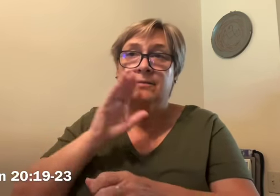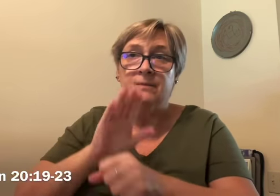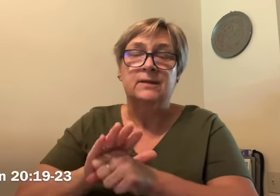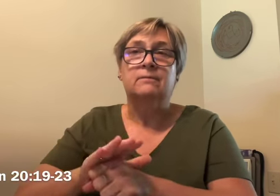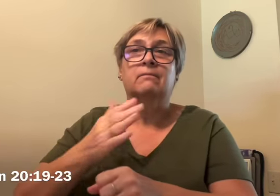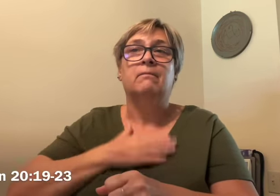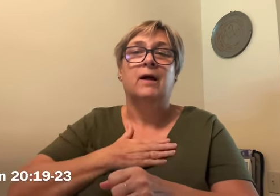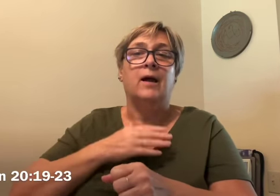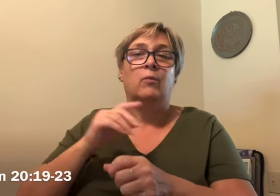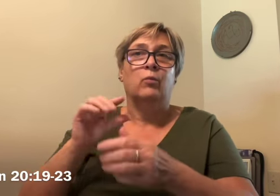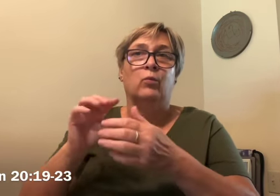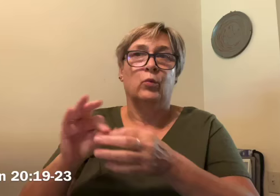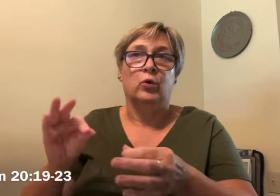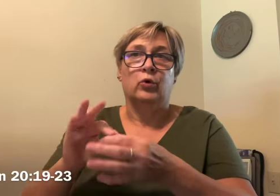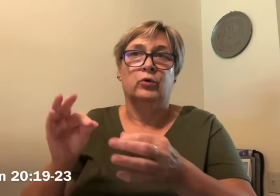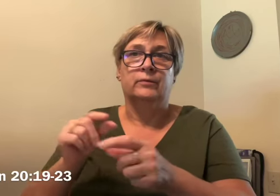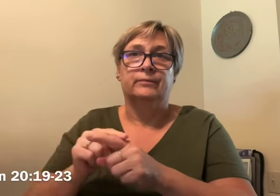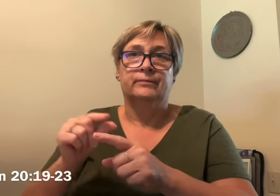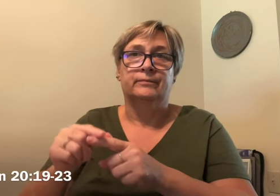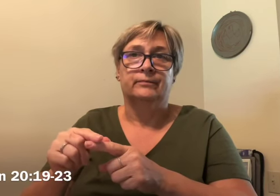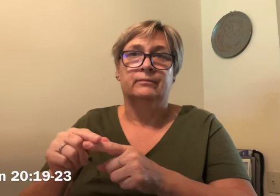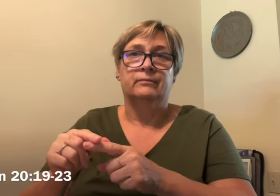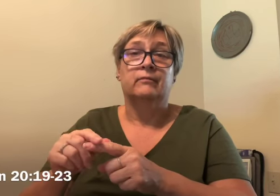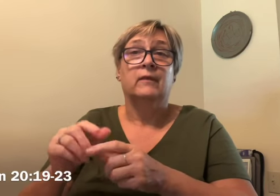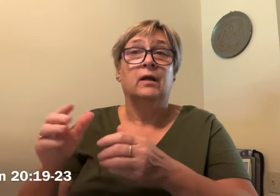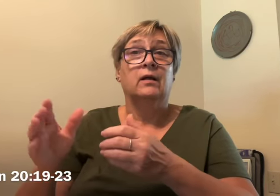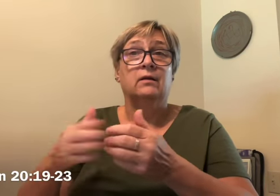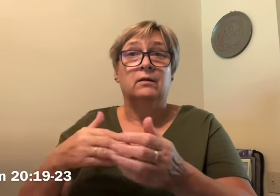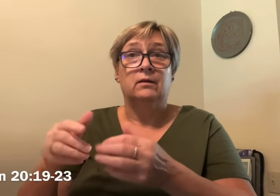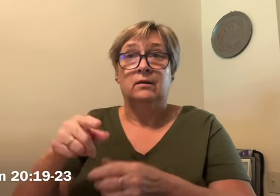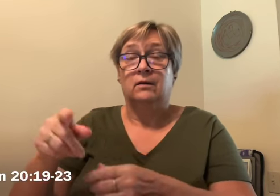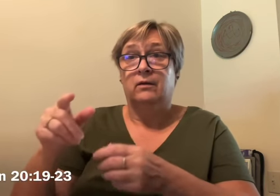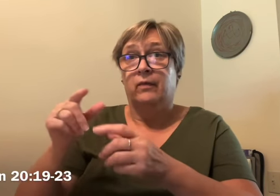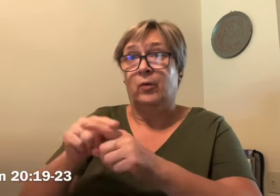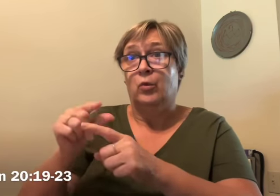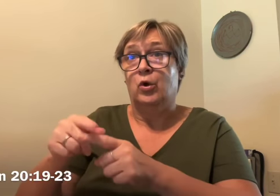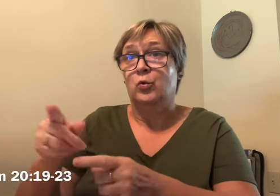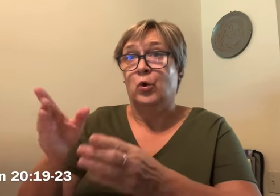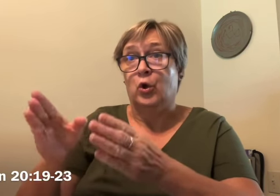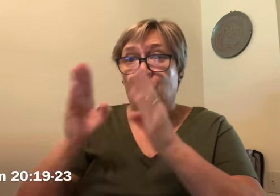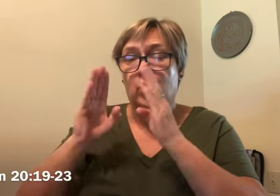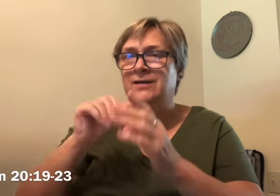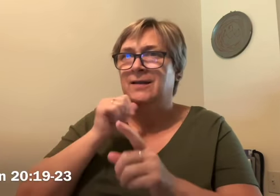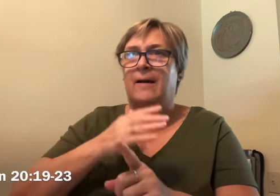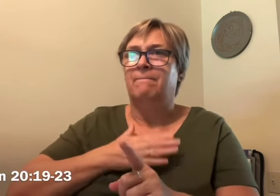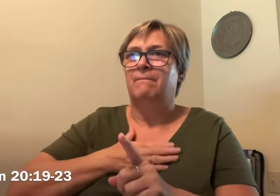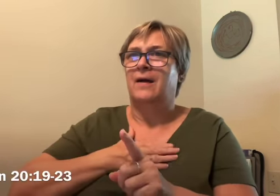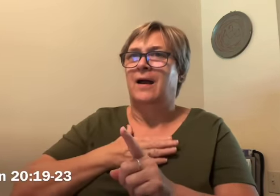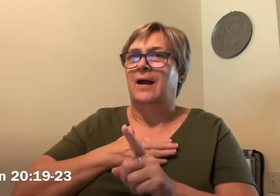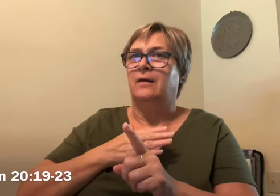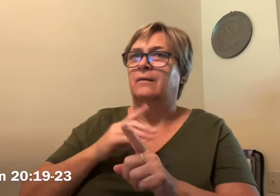yet the word you hear is not mine but that of the Father who sent me